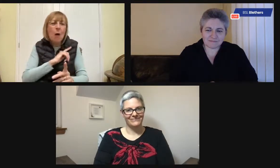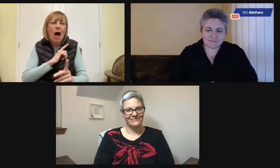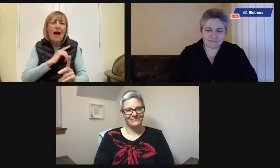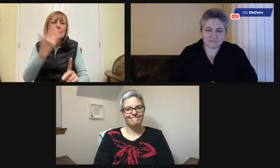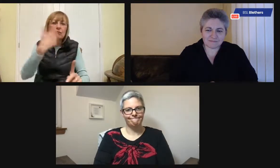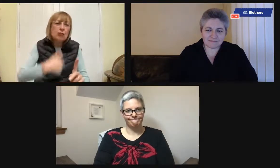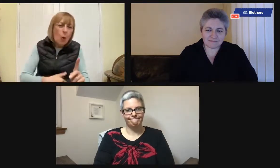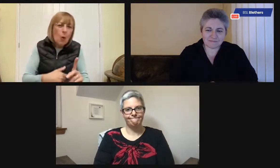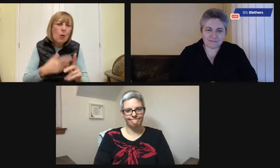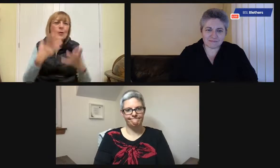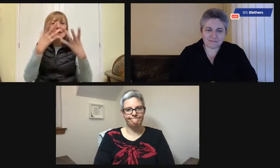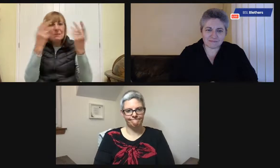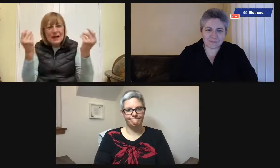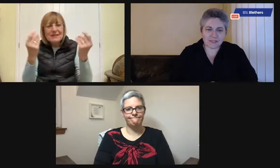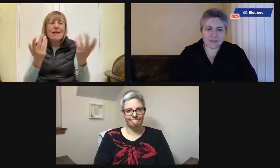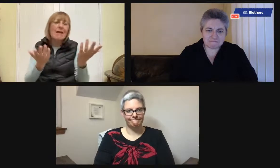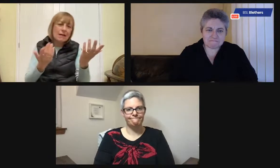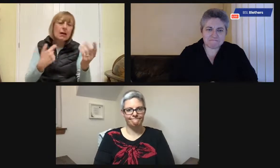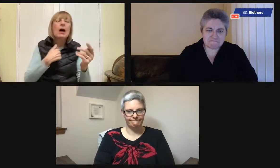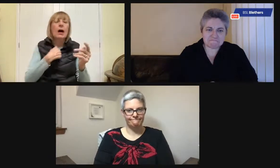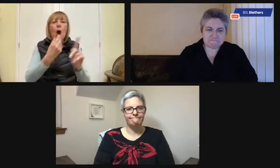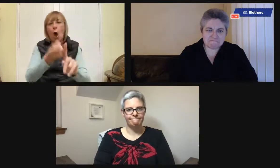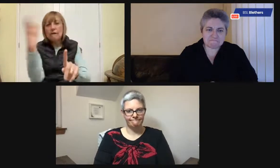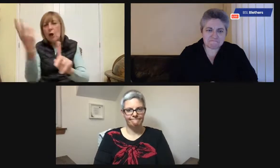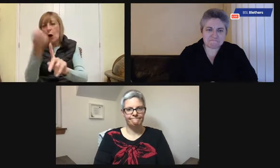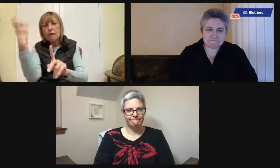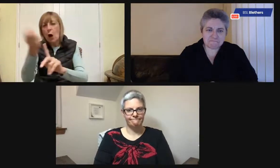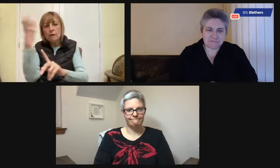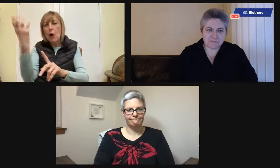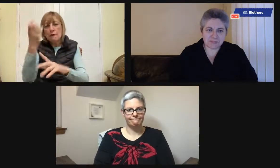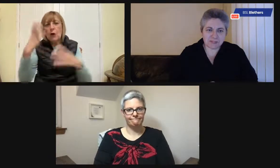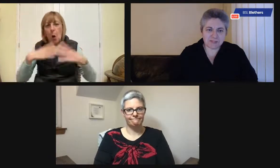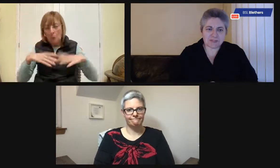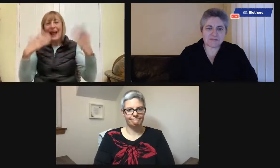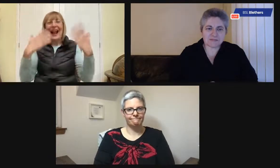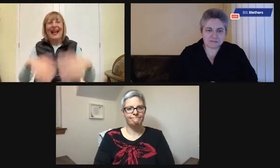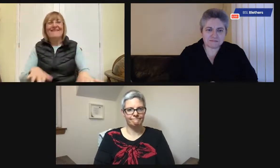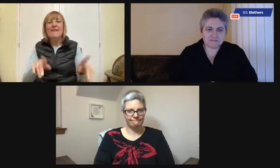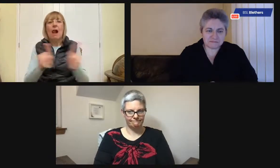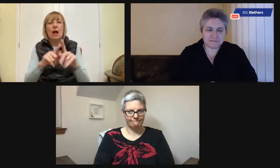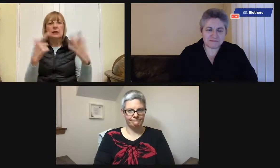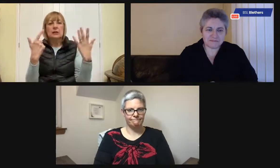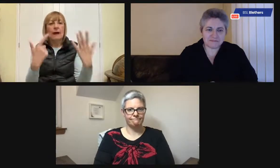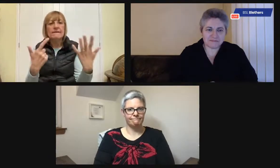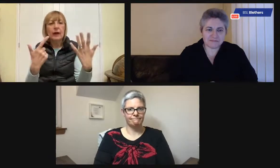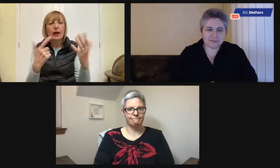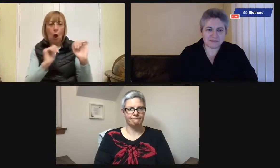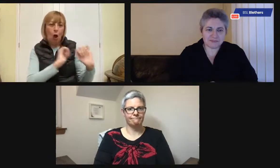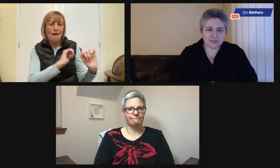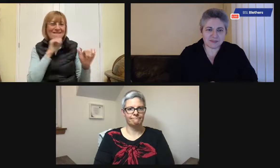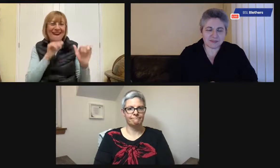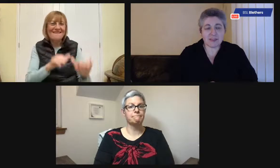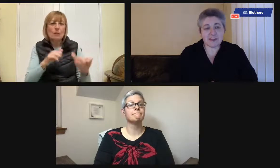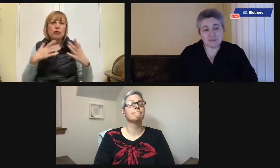of course, my mother had lost weight because she also had a stroke as well as dementia. So we thinned the wardrobe down